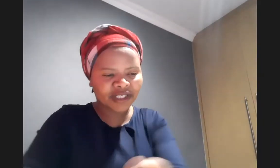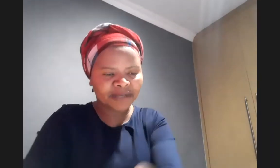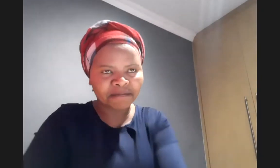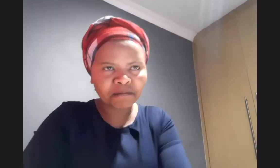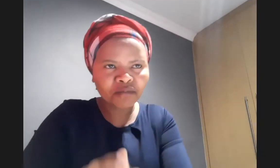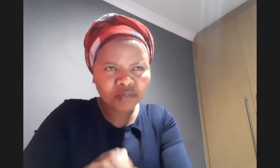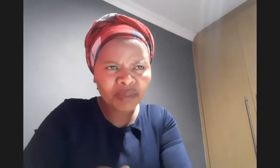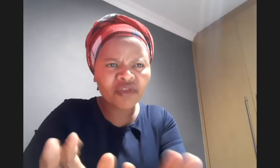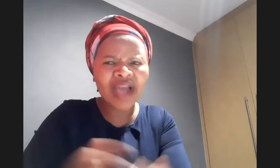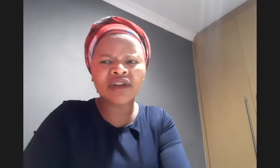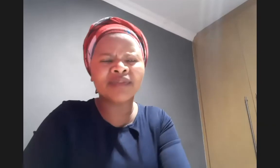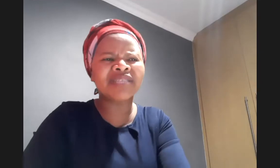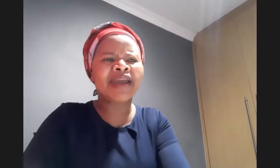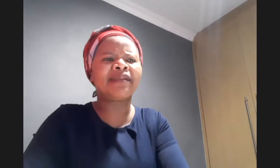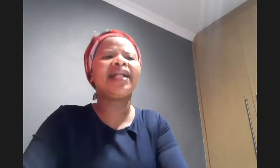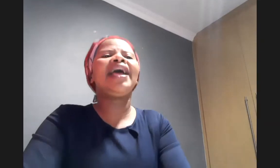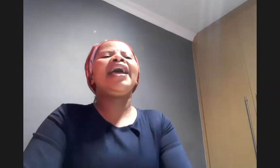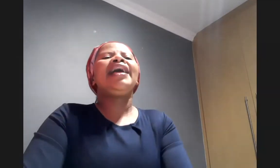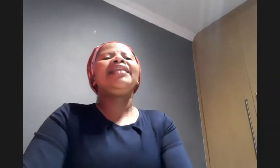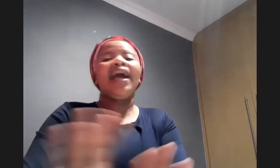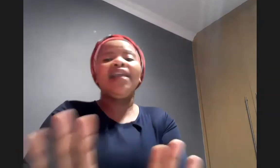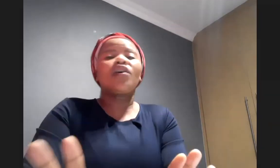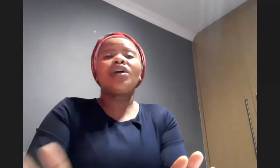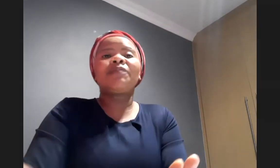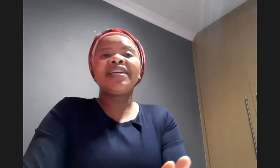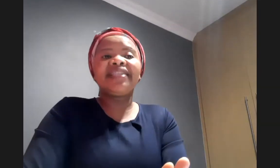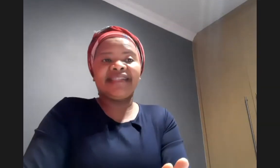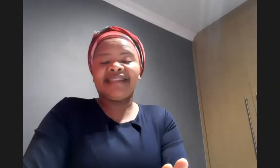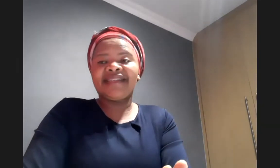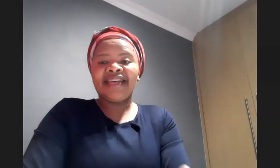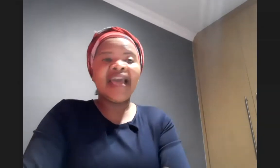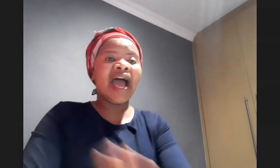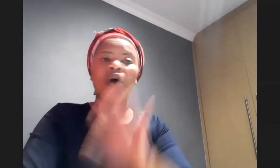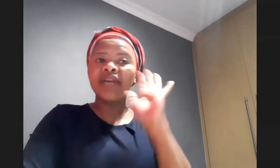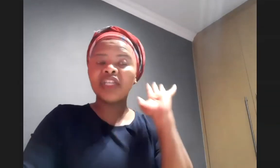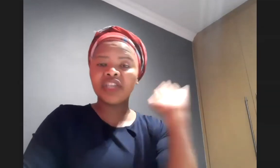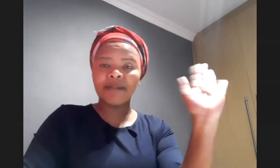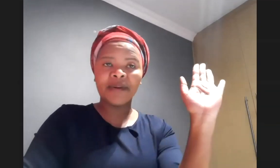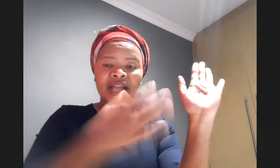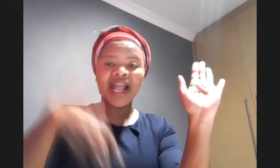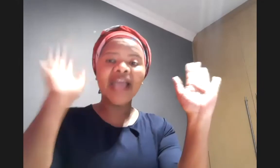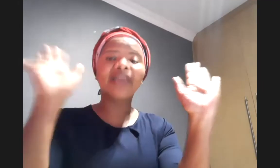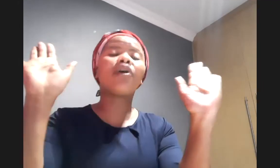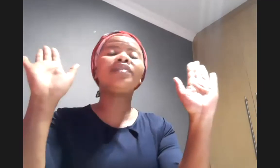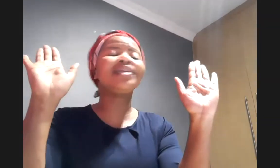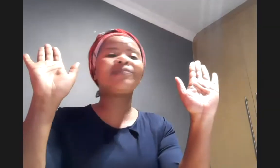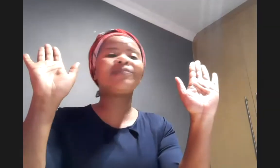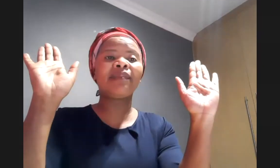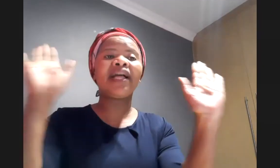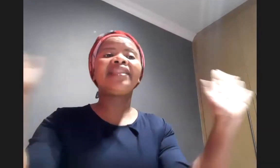before i drop this parable there are no cross breeds there are only sheep and goats in this parable there